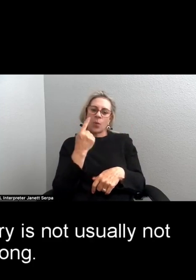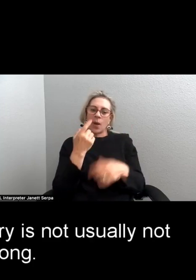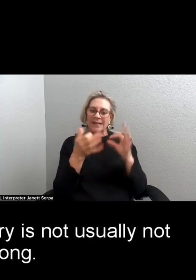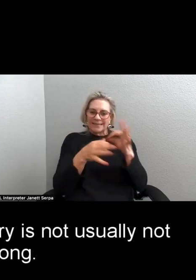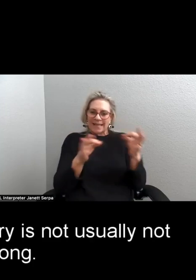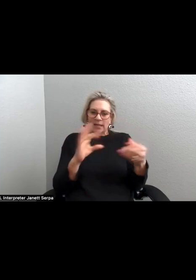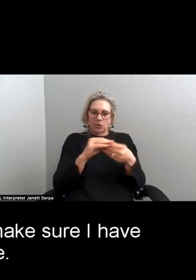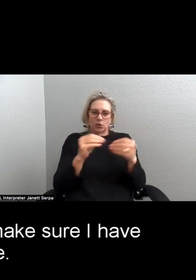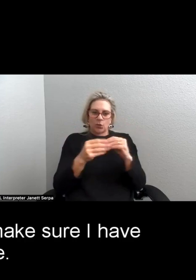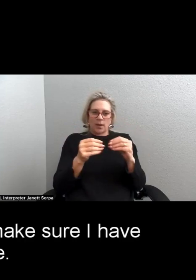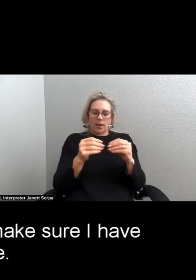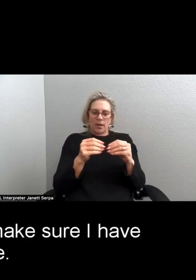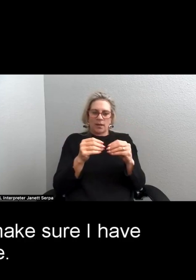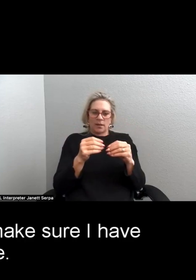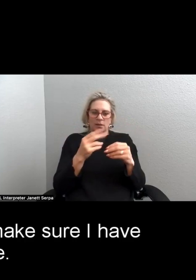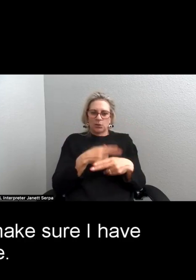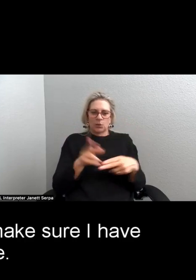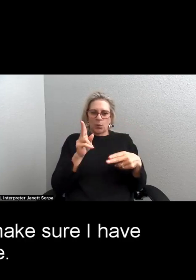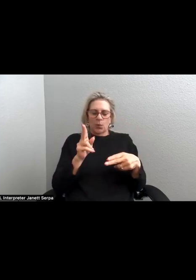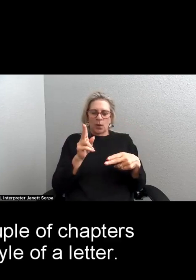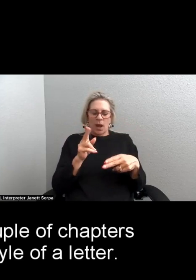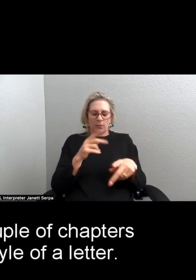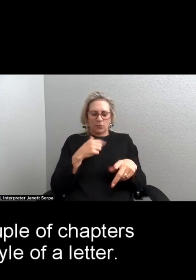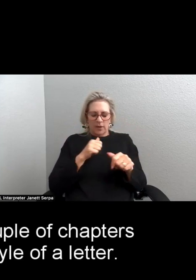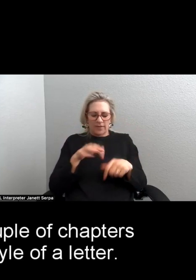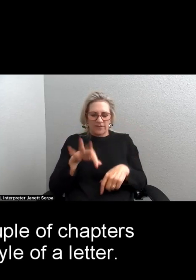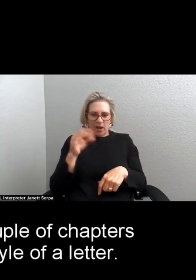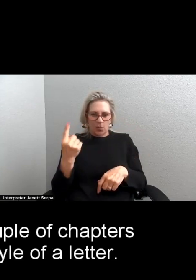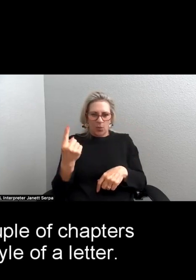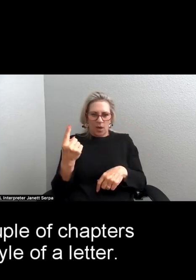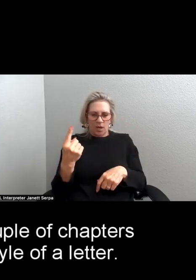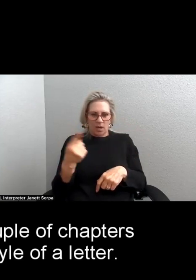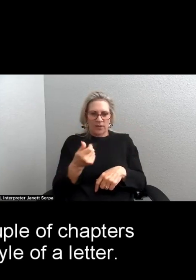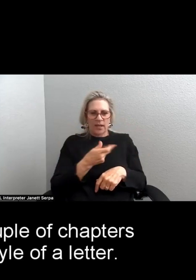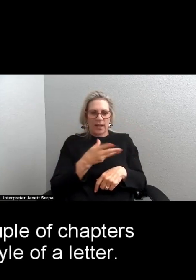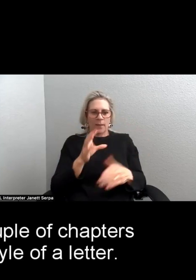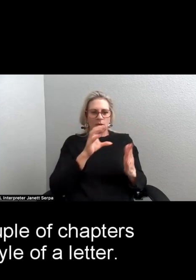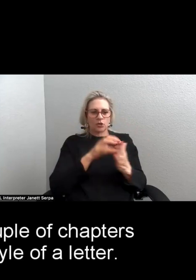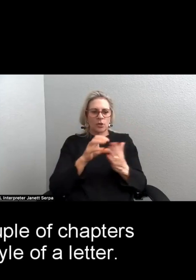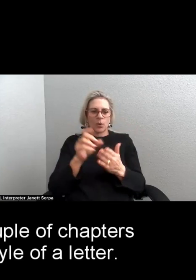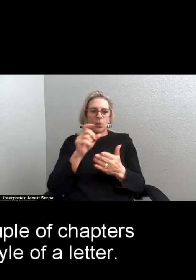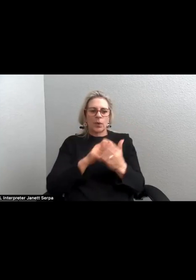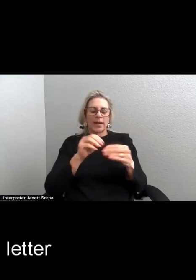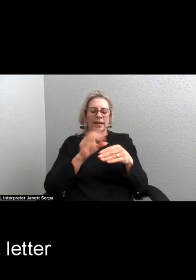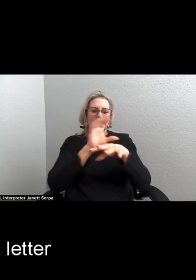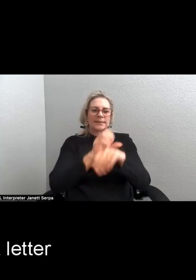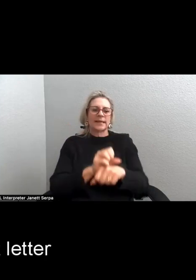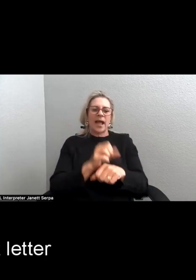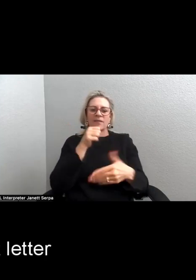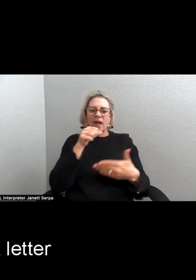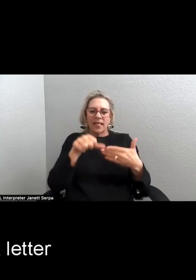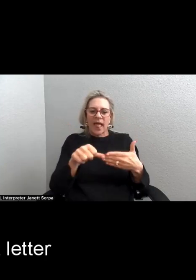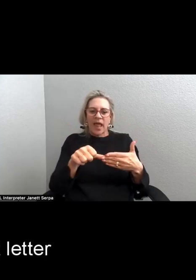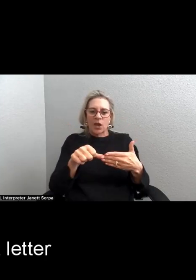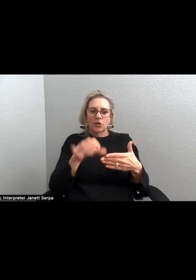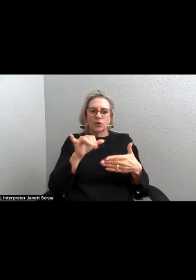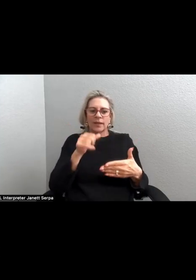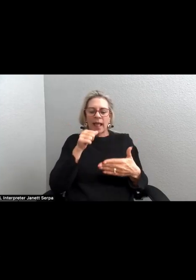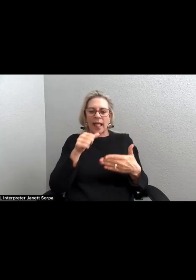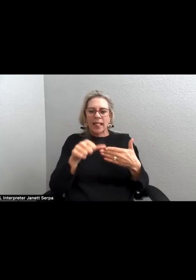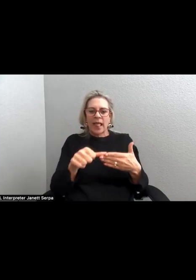usually not very long. I'm just trying to make sure I have one. There's a couple of chapters written in the style of a letter. That letter is